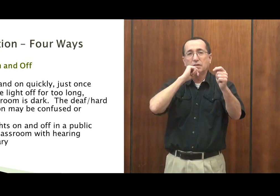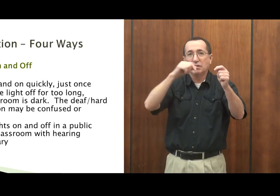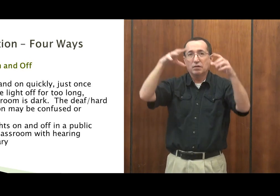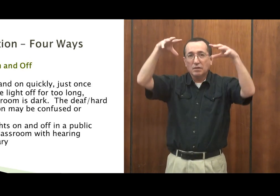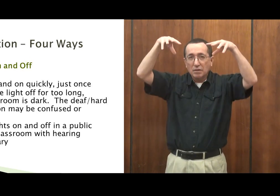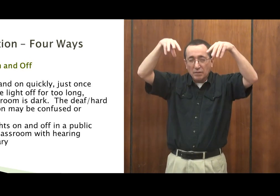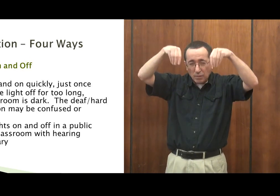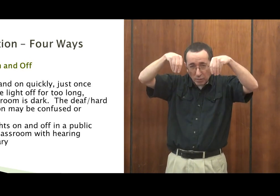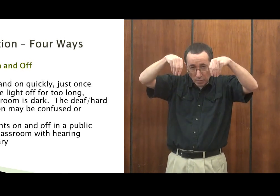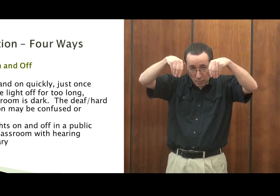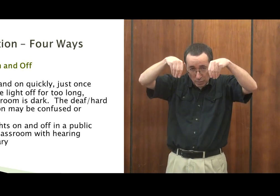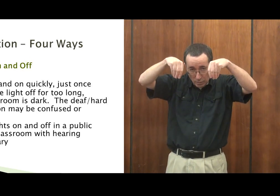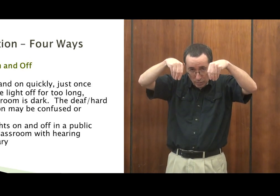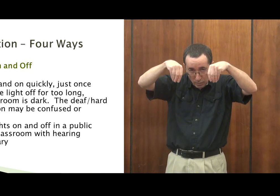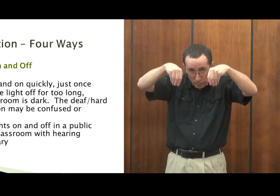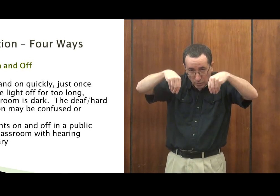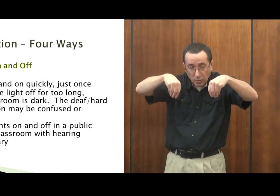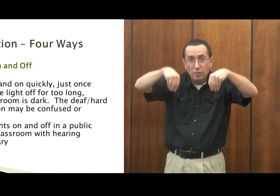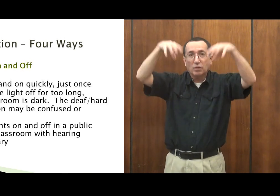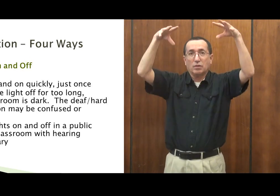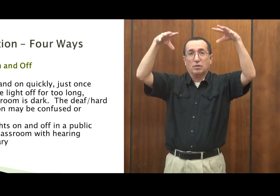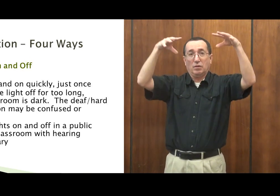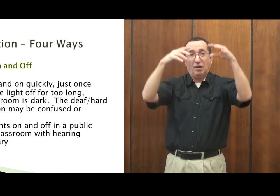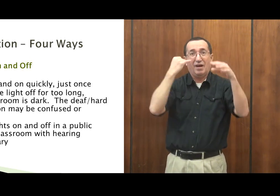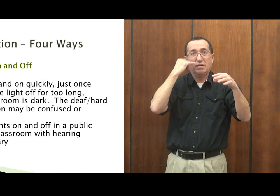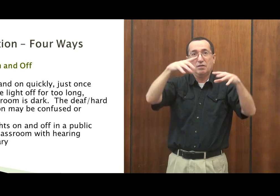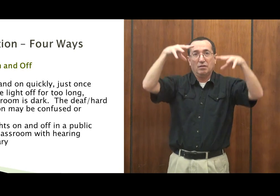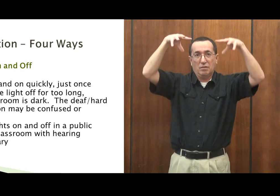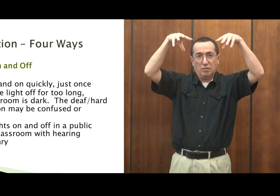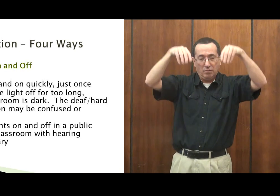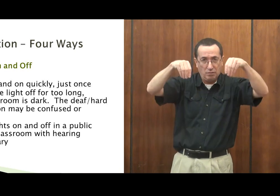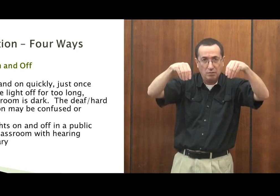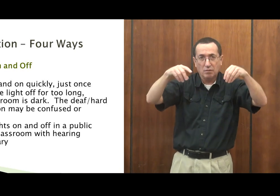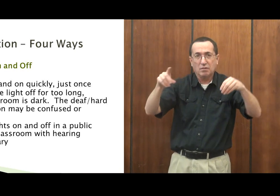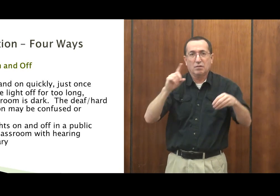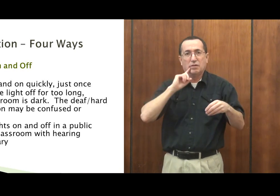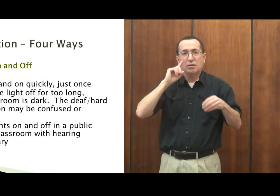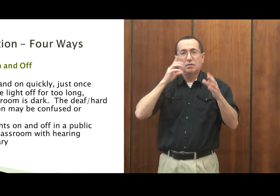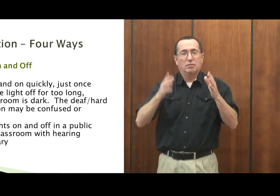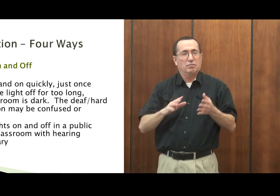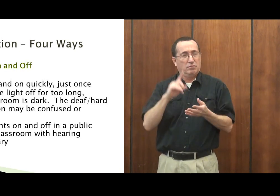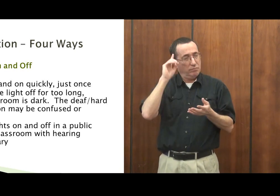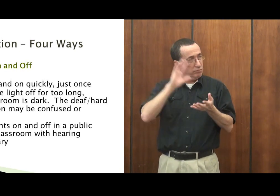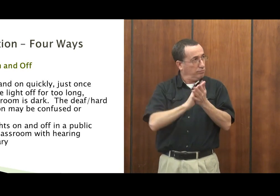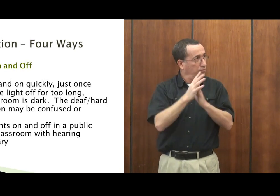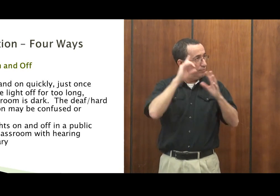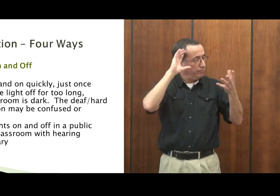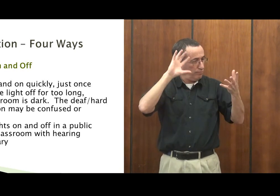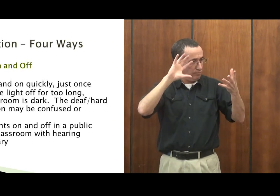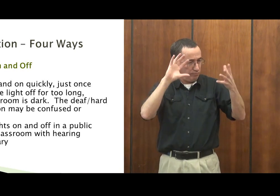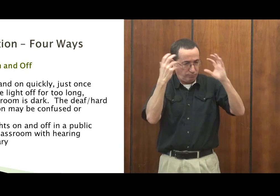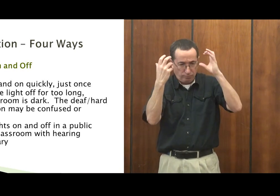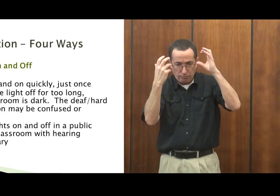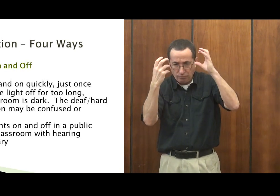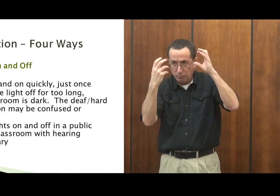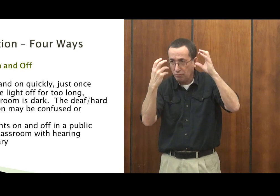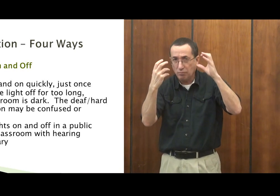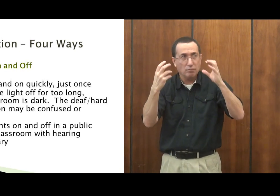and off quickly. It's not like, turn them off, turn them back on. No. Deaf person will think, what the heck is